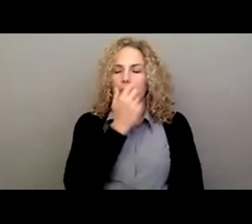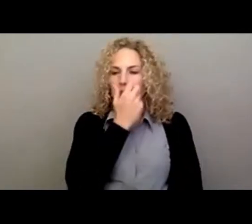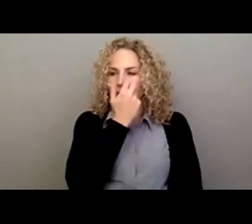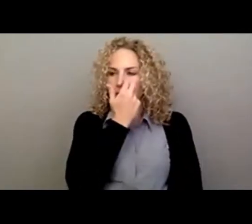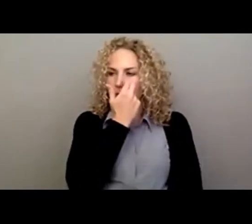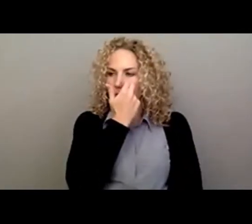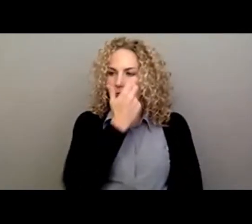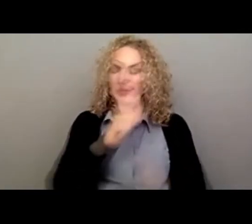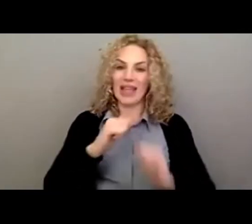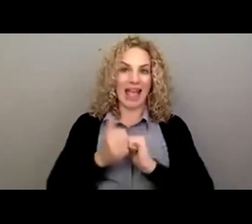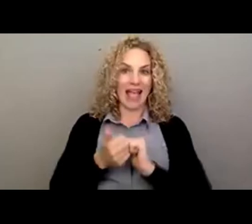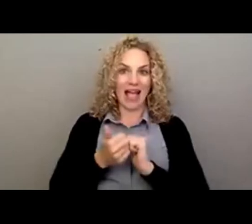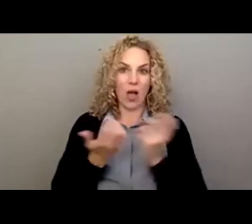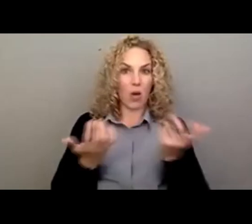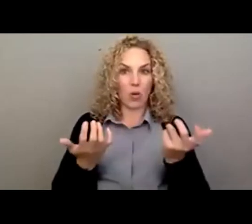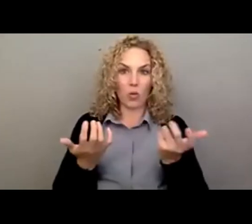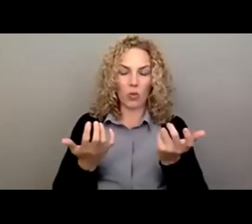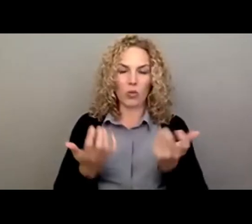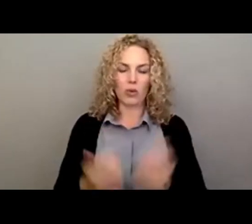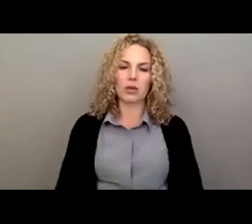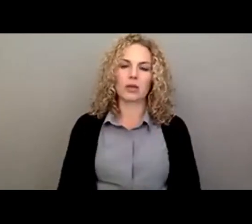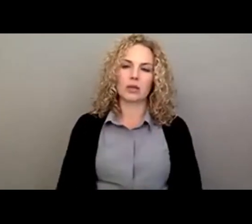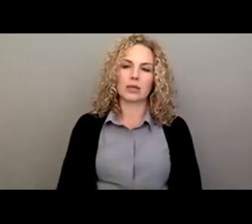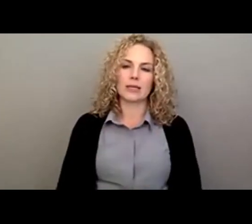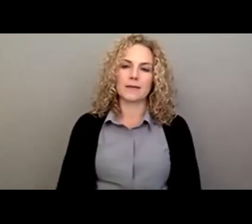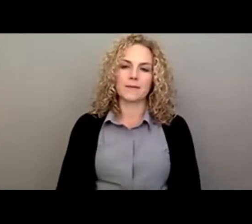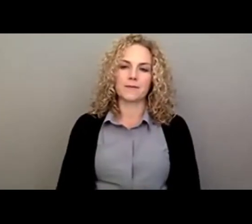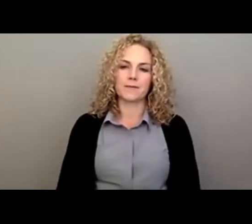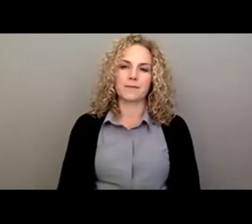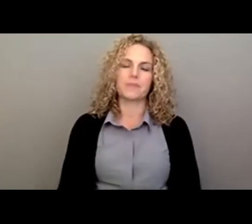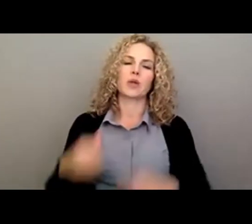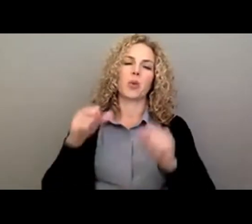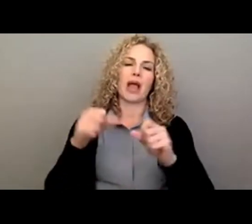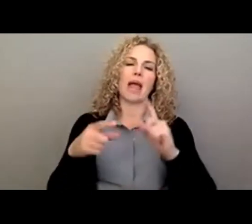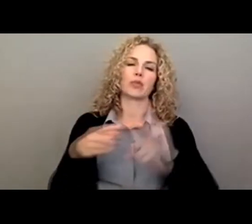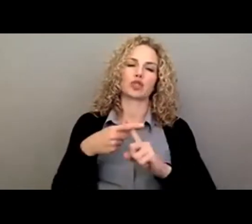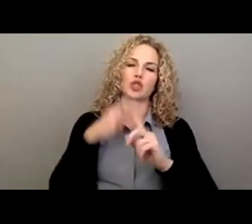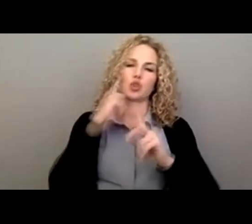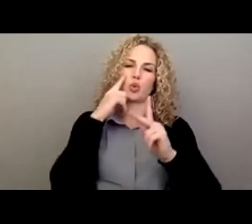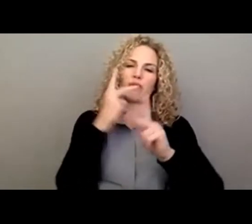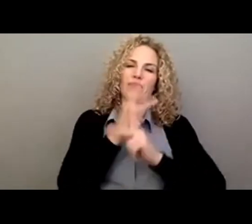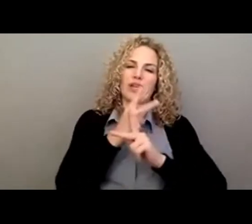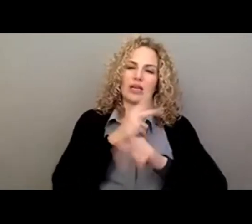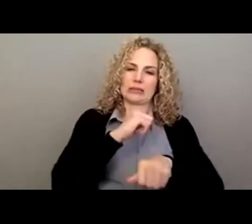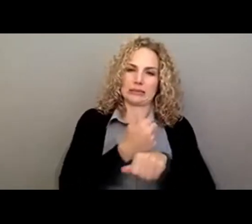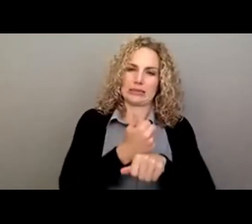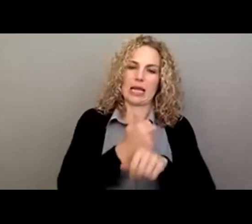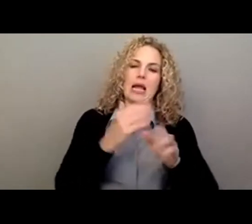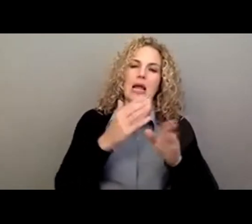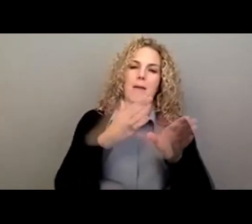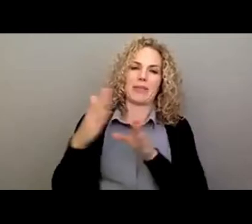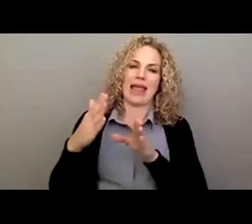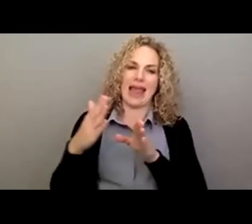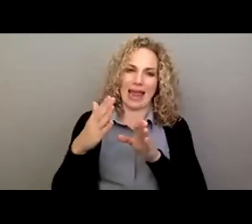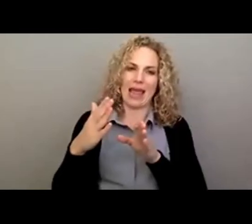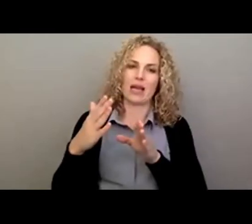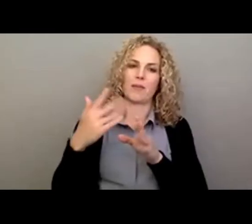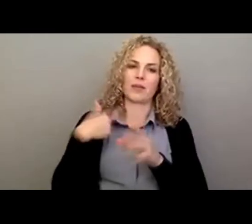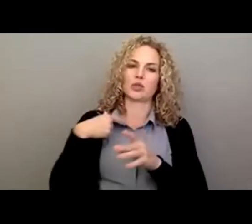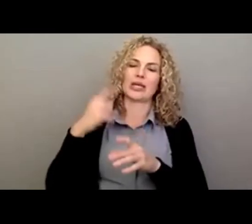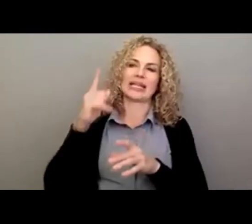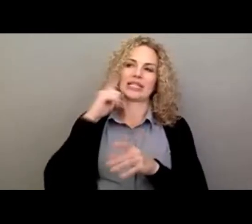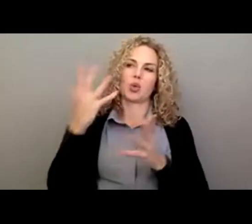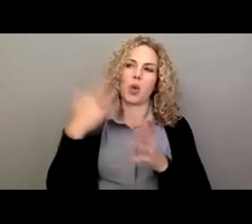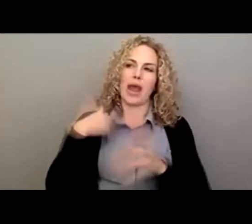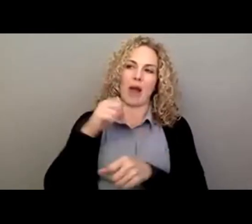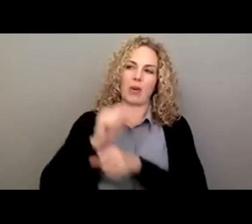we, fortunately, we were able to leverage a plan that we'd had in place because we listened to what our employees want,